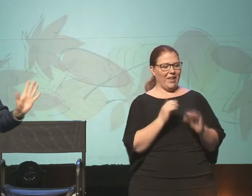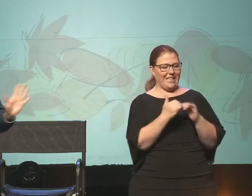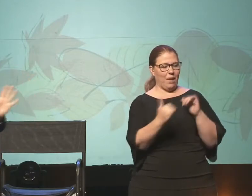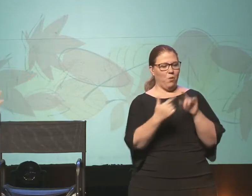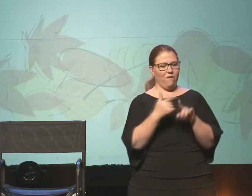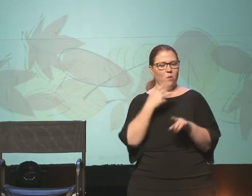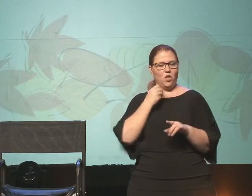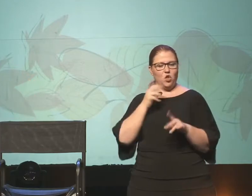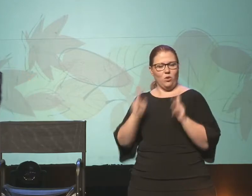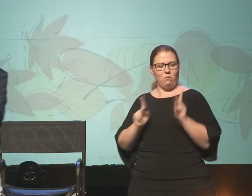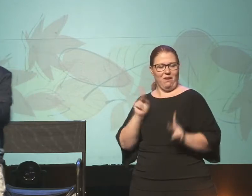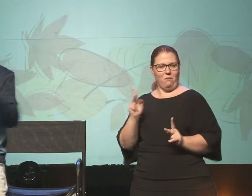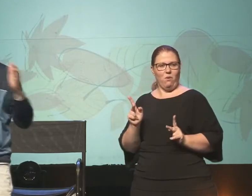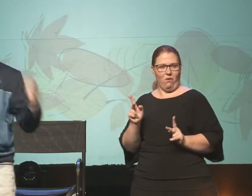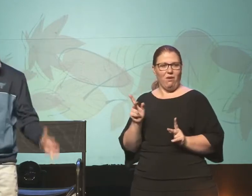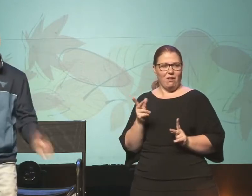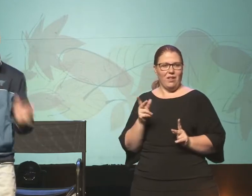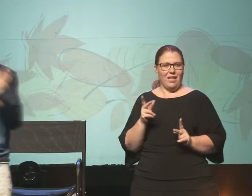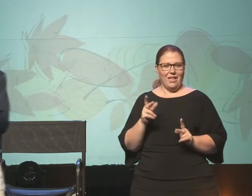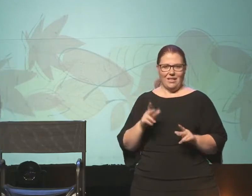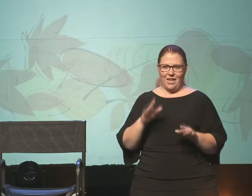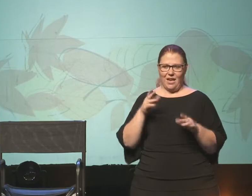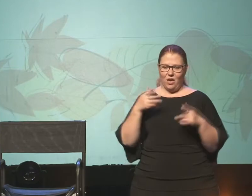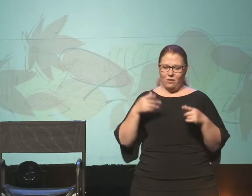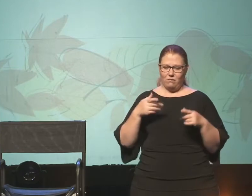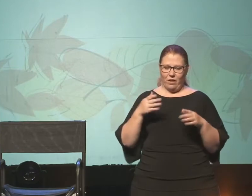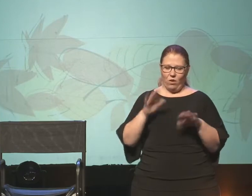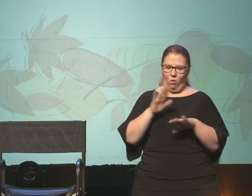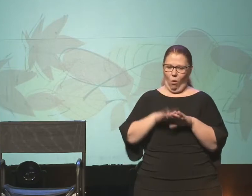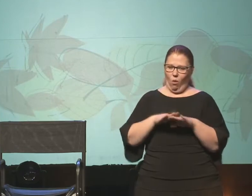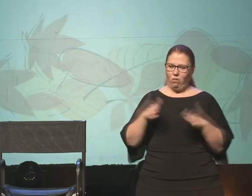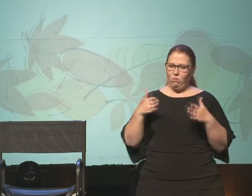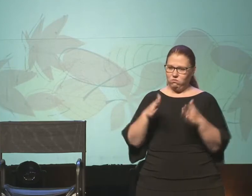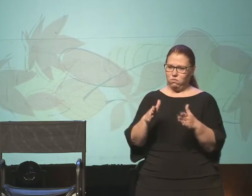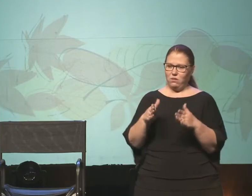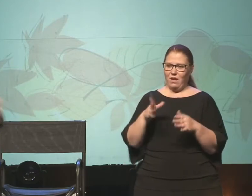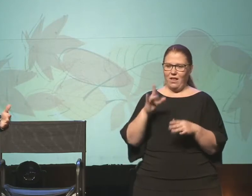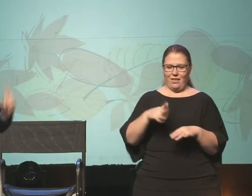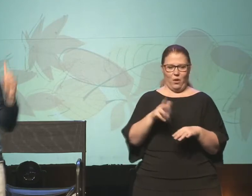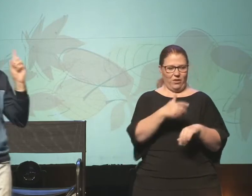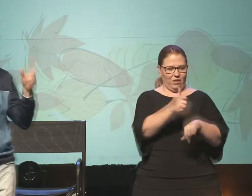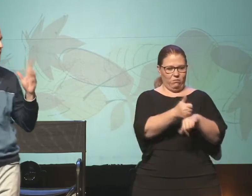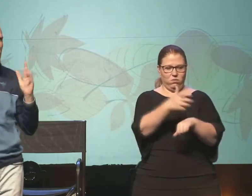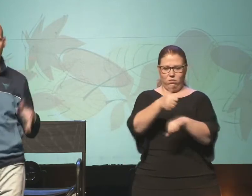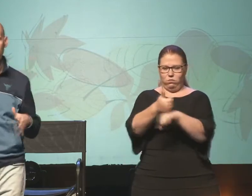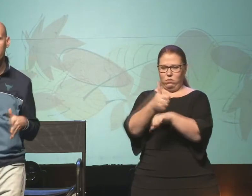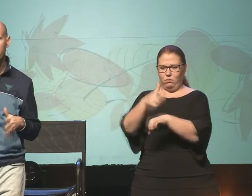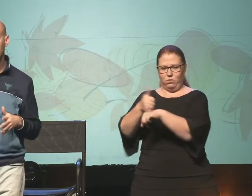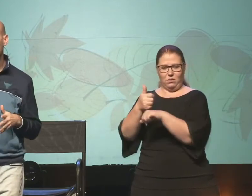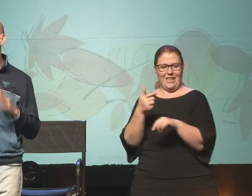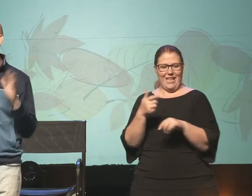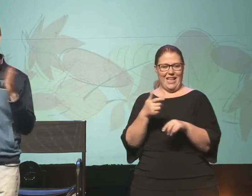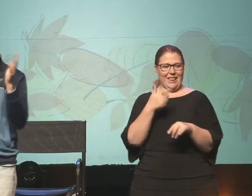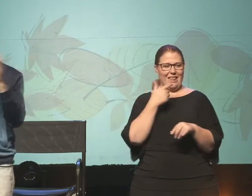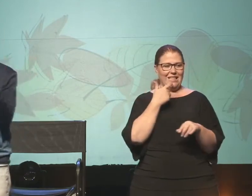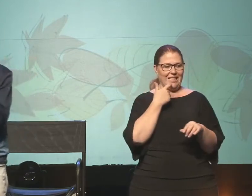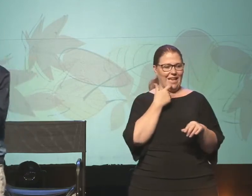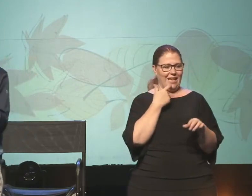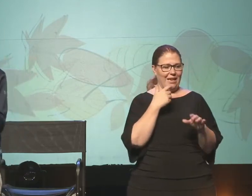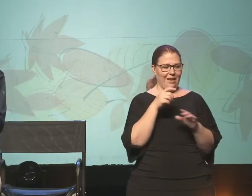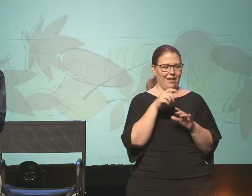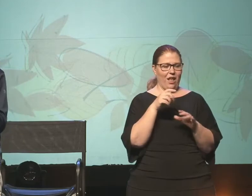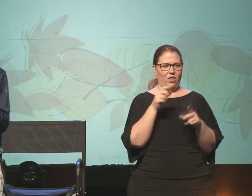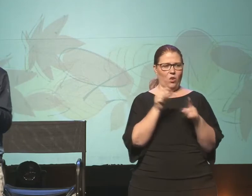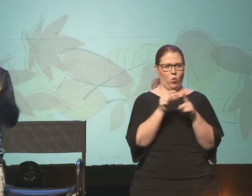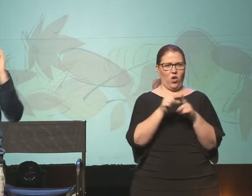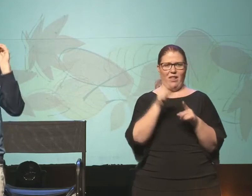all along this, there were these monuments that were placed. And they said with the same word, allogenes is the